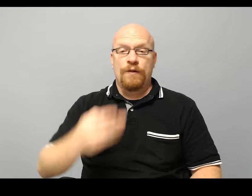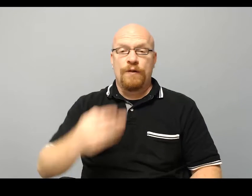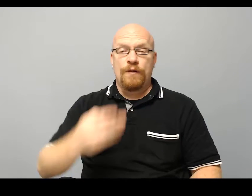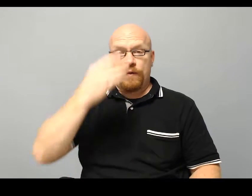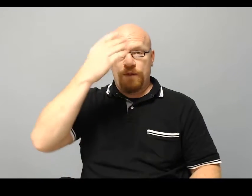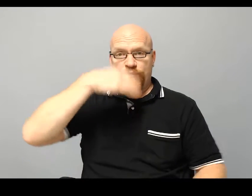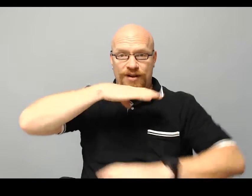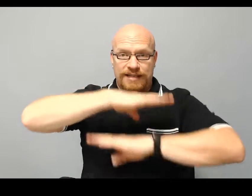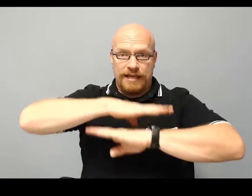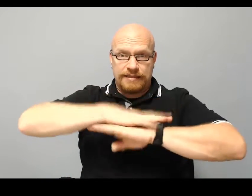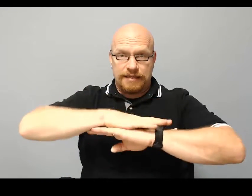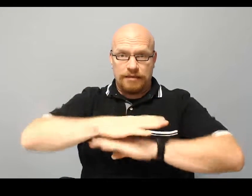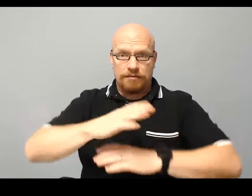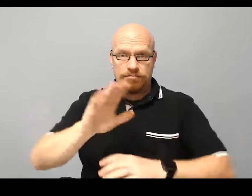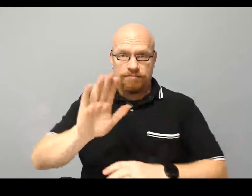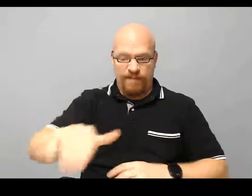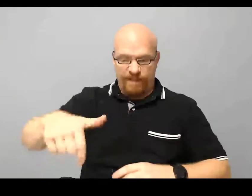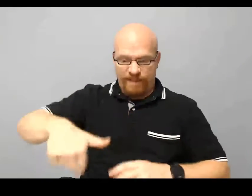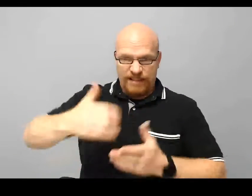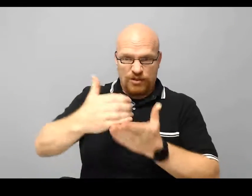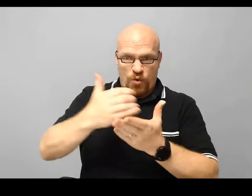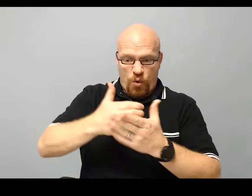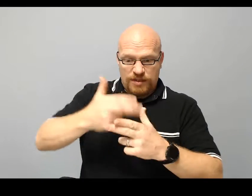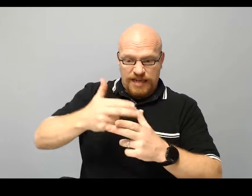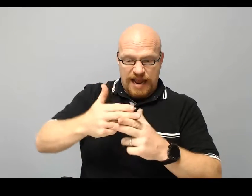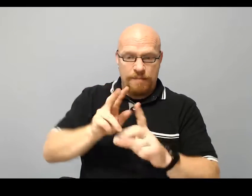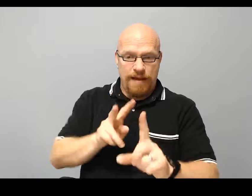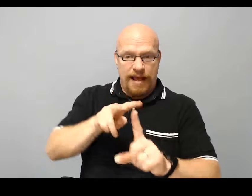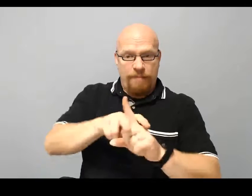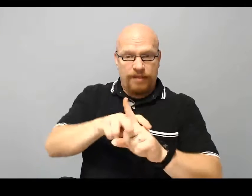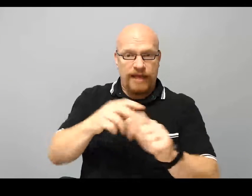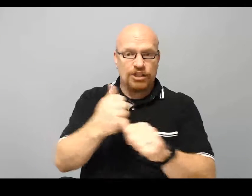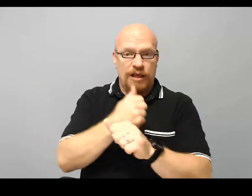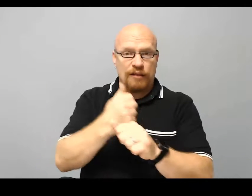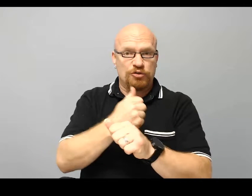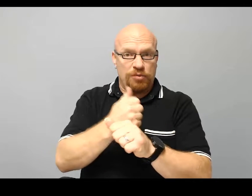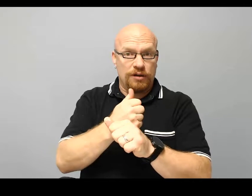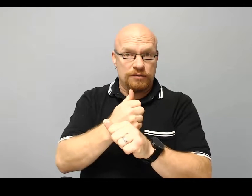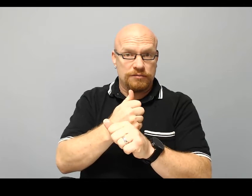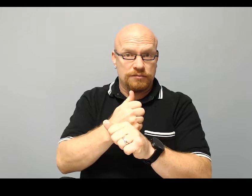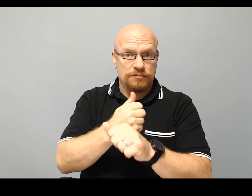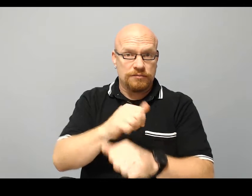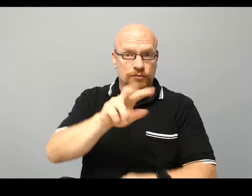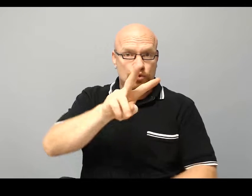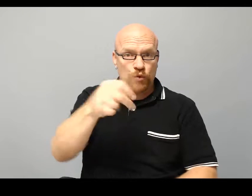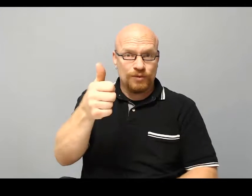Front desk. This course name, Application to Algebra 210